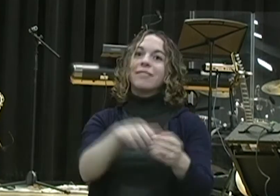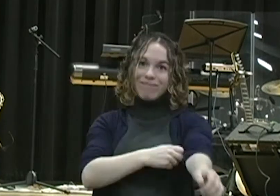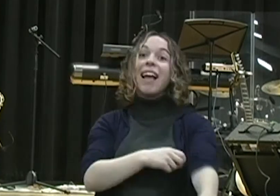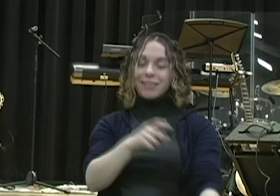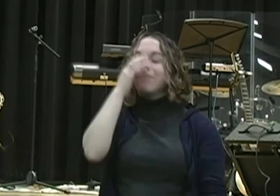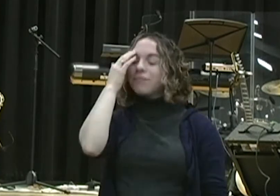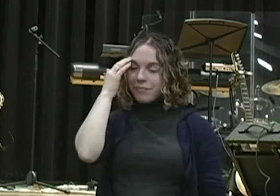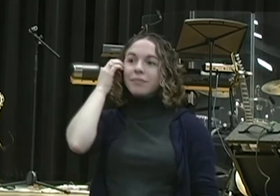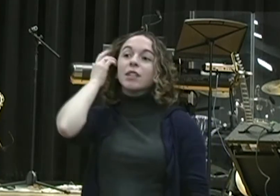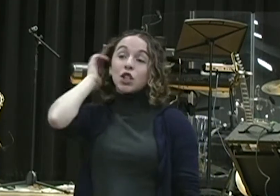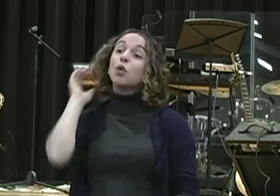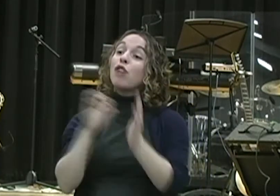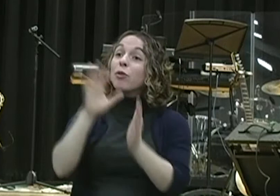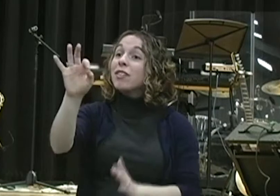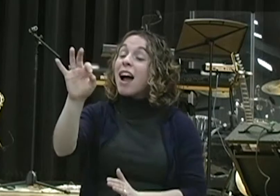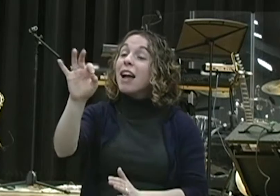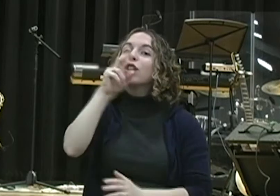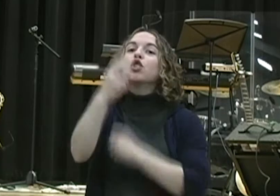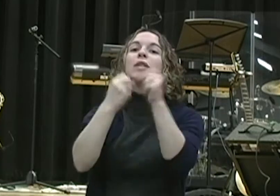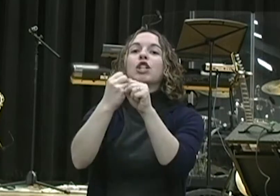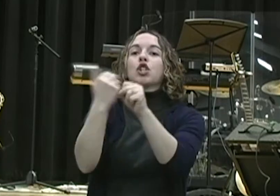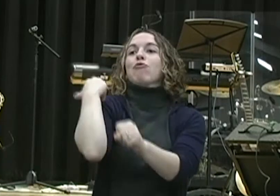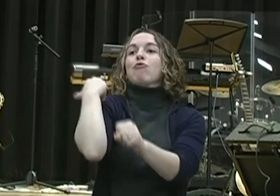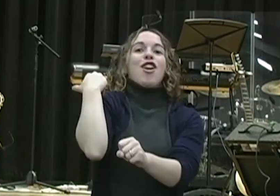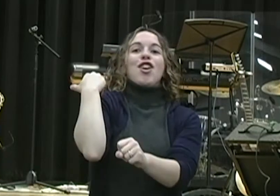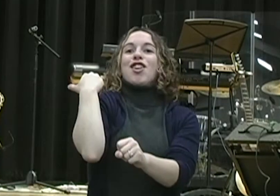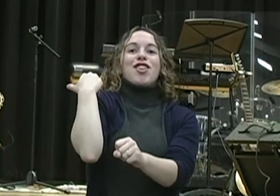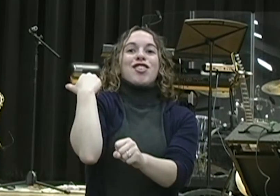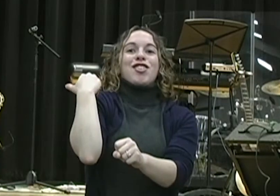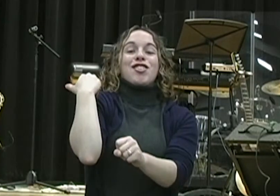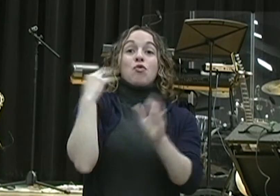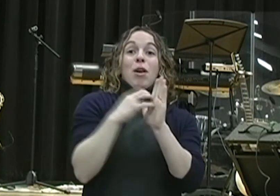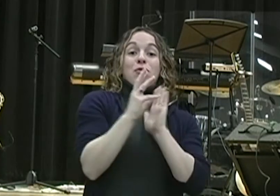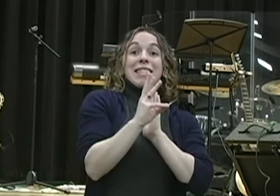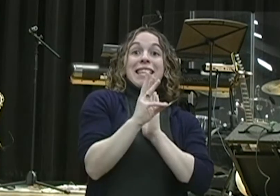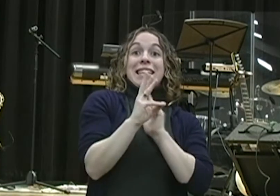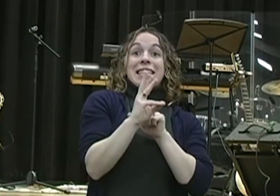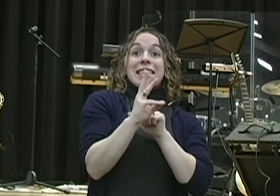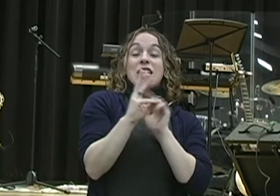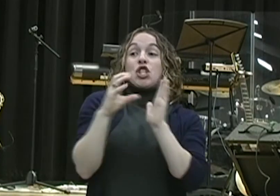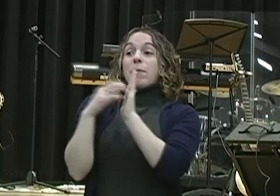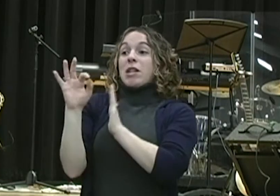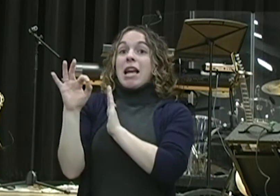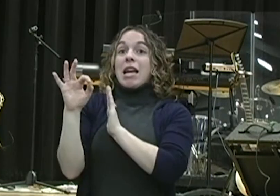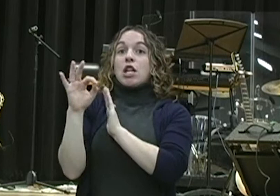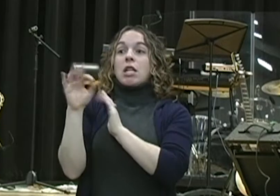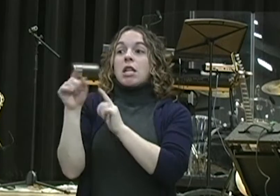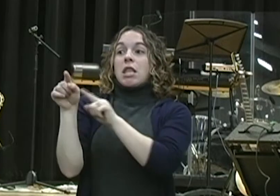So, chapter 9 happened two years prior to chapter 6, just for your information. It says, the first year of Darius, the